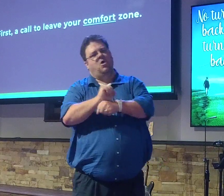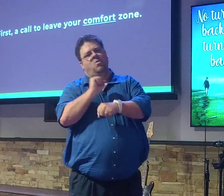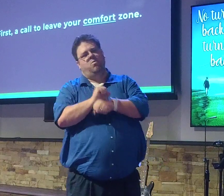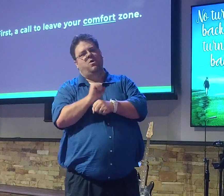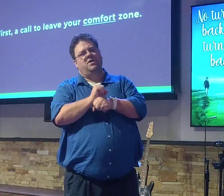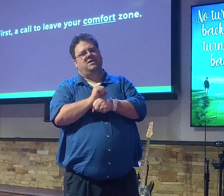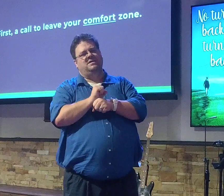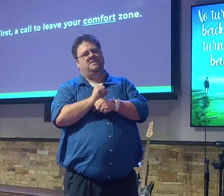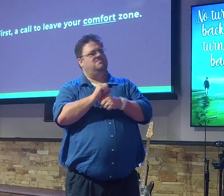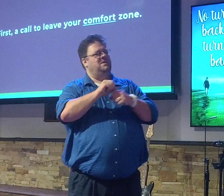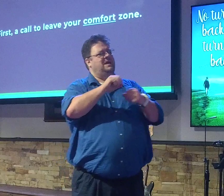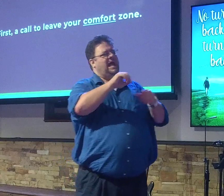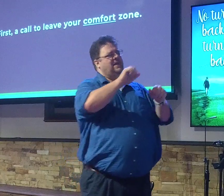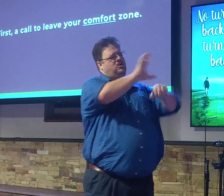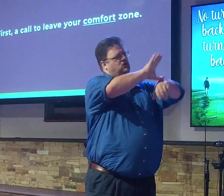at the church. I'm doing okay.